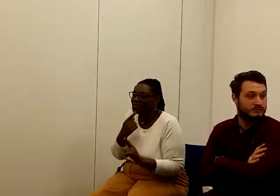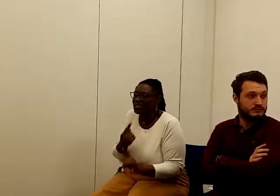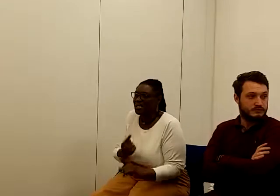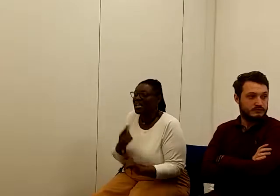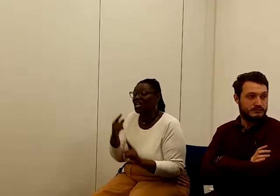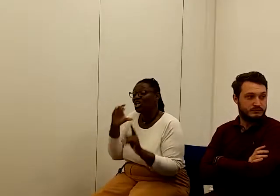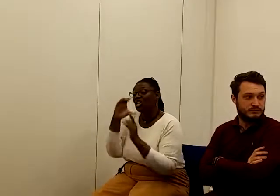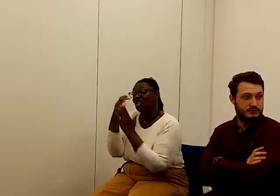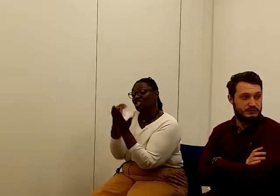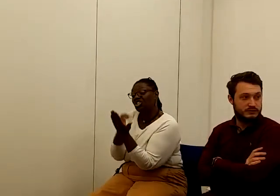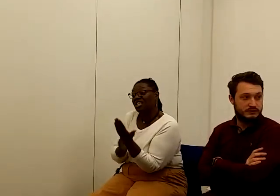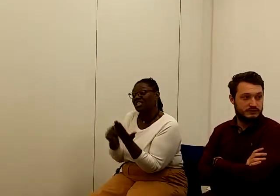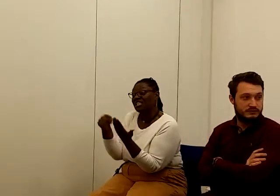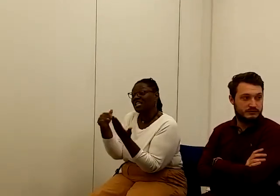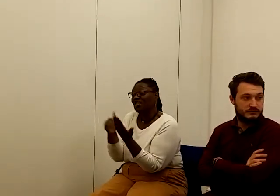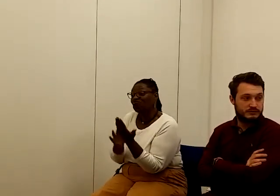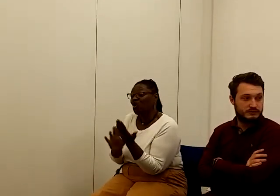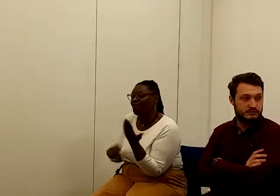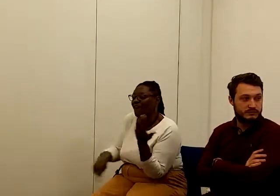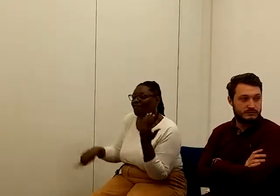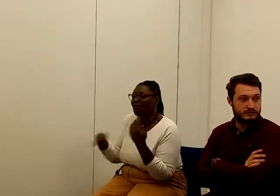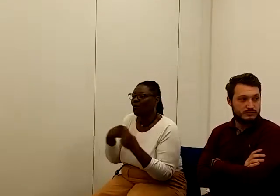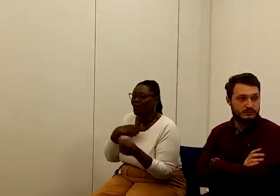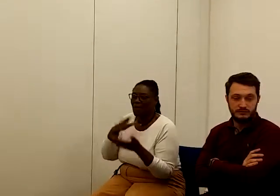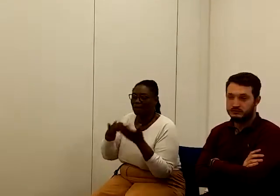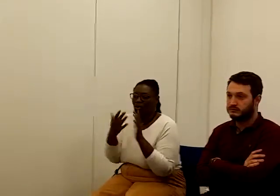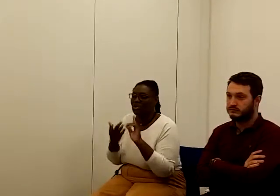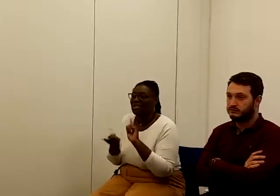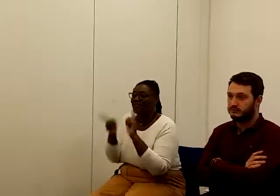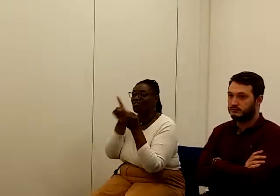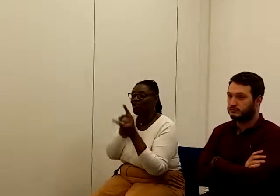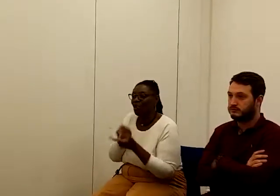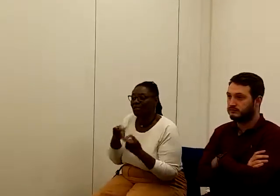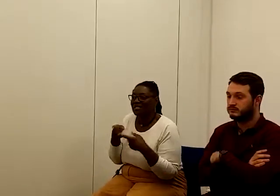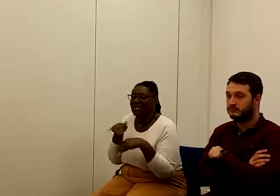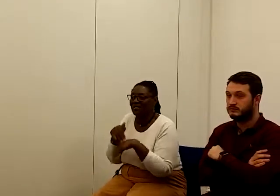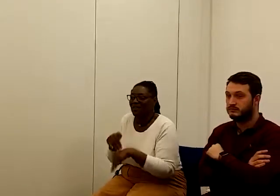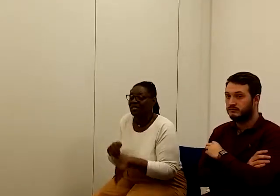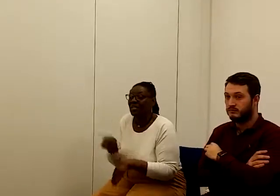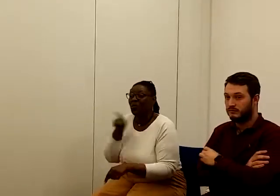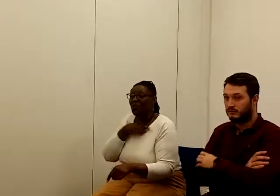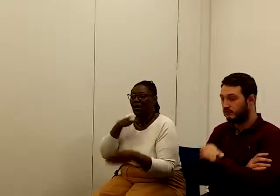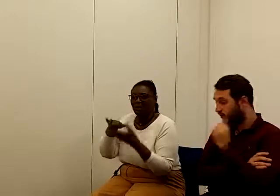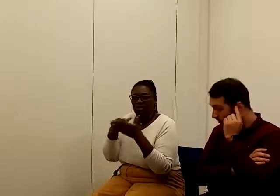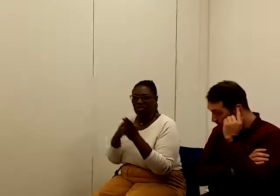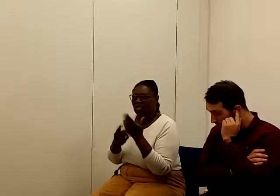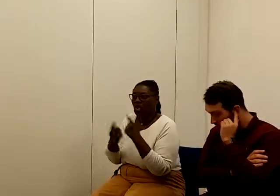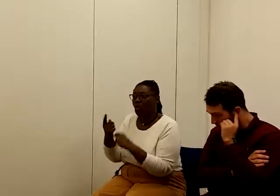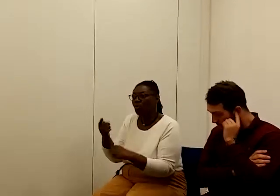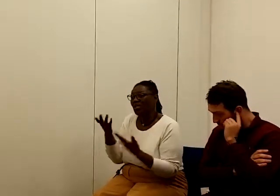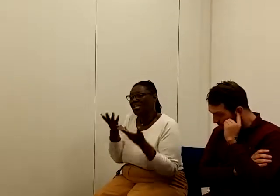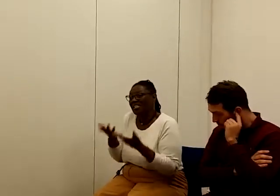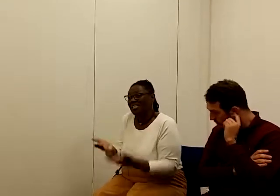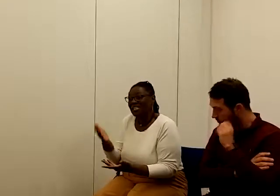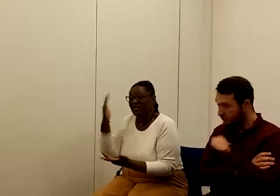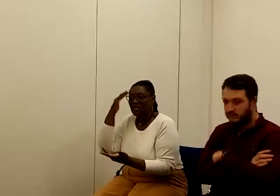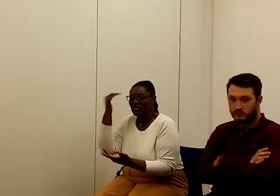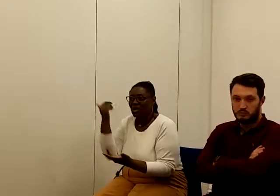conditionality is wrong for everyone because it's having the opposite effect. Because it's not just existing mental health sufferers who